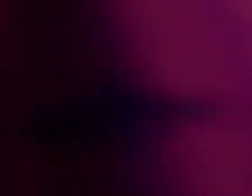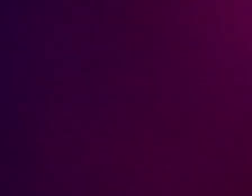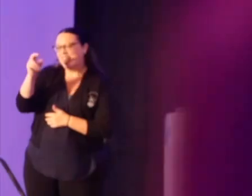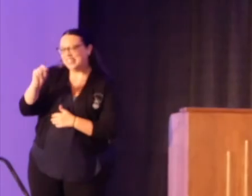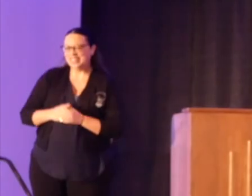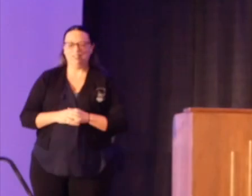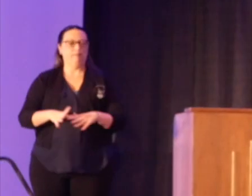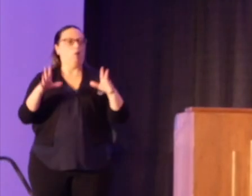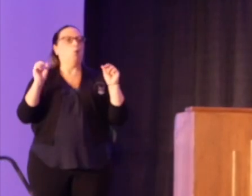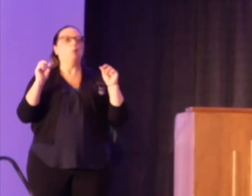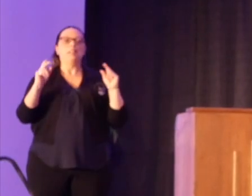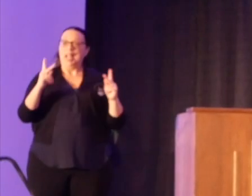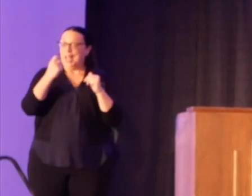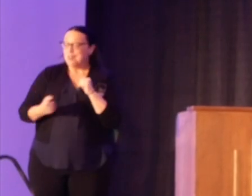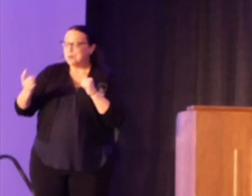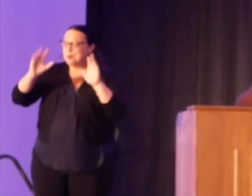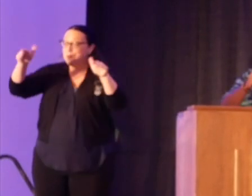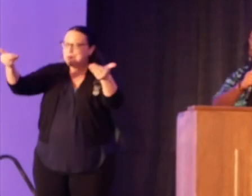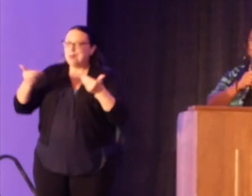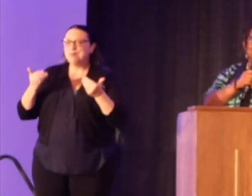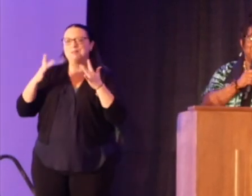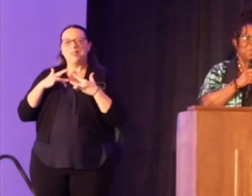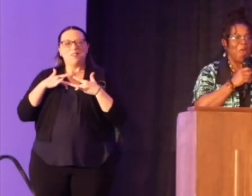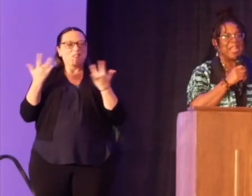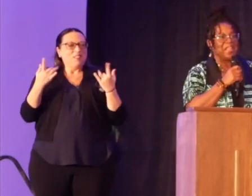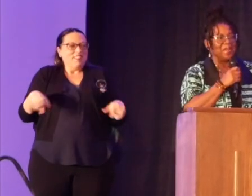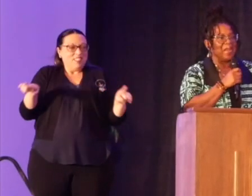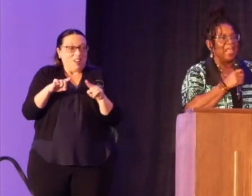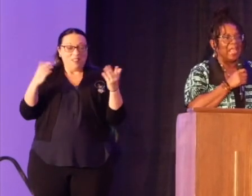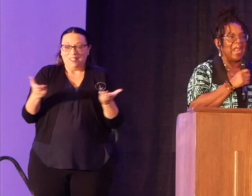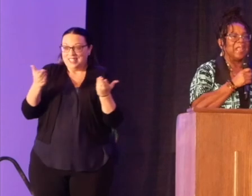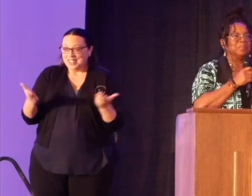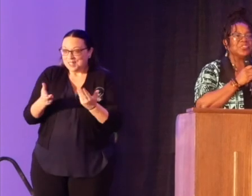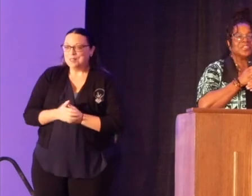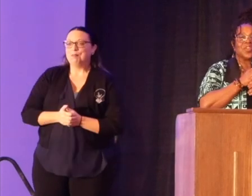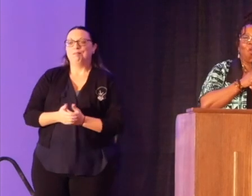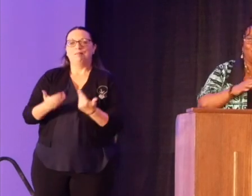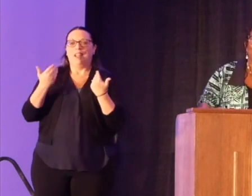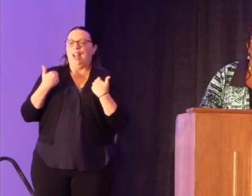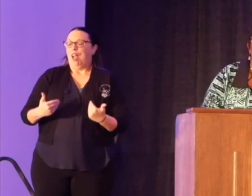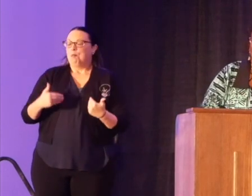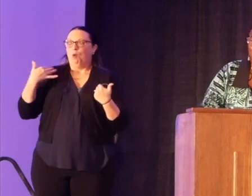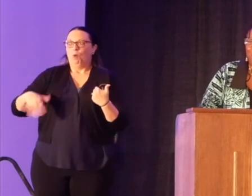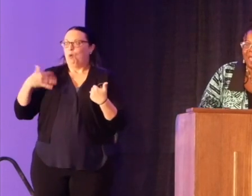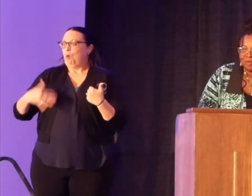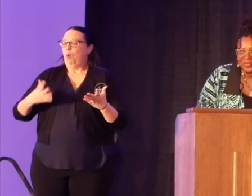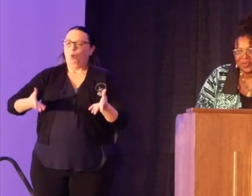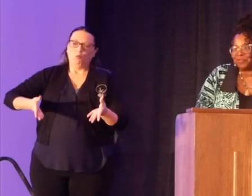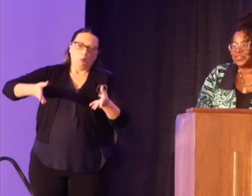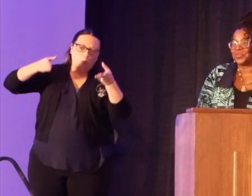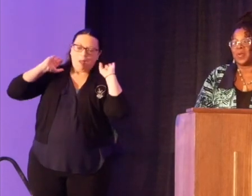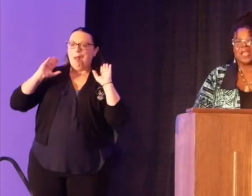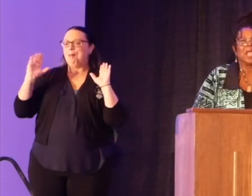Okay, everyone, welcome. I'm so excited that you are here, and I am just overwhelmed